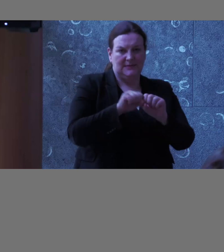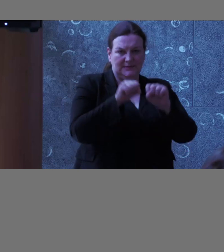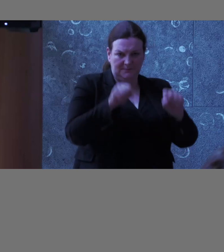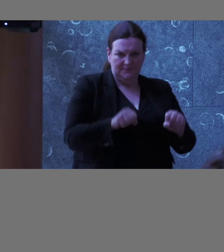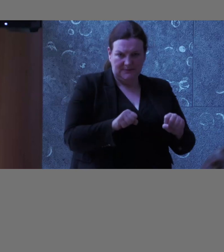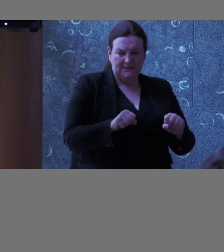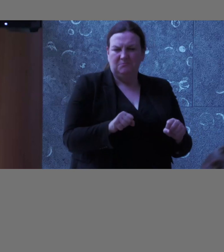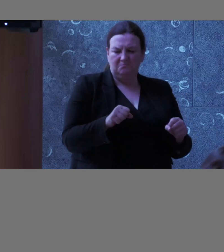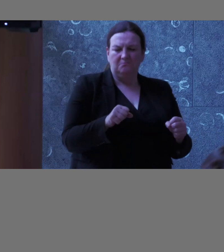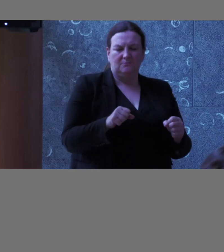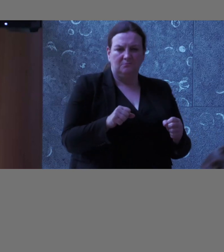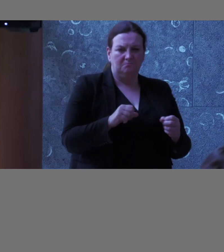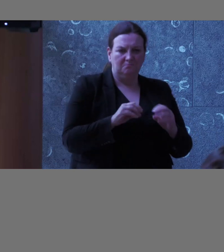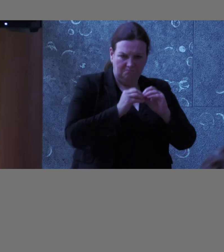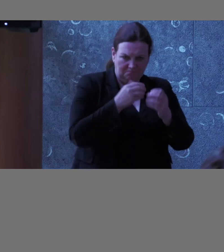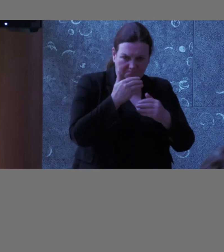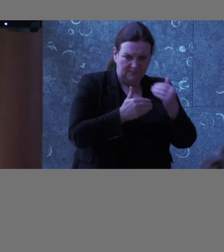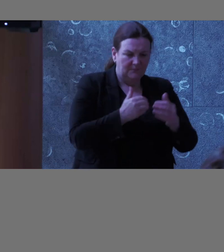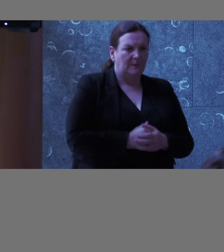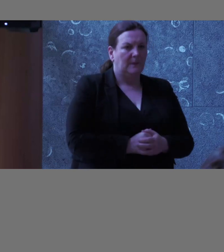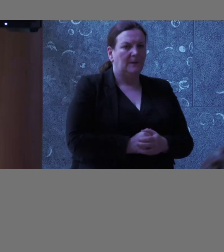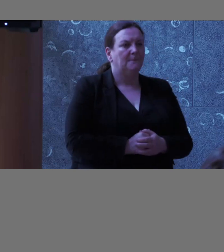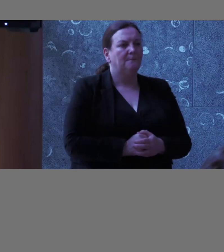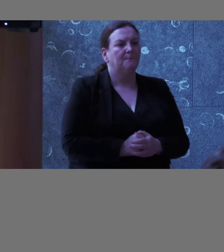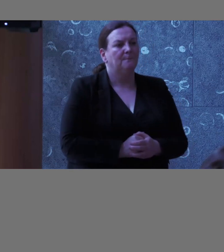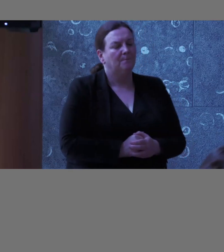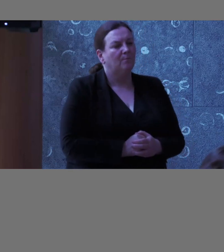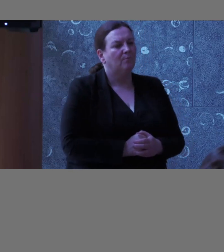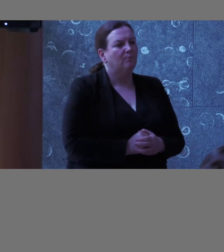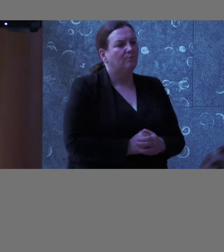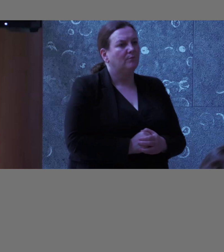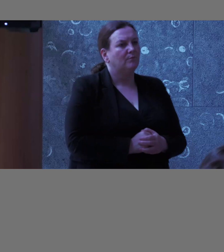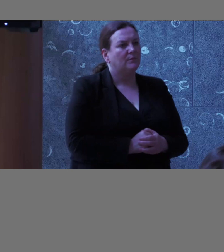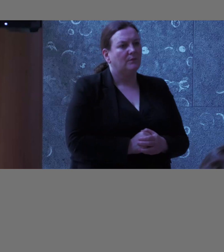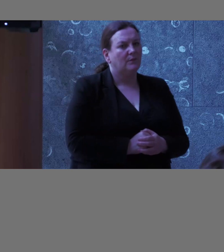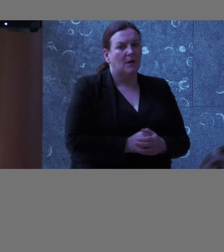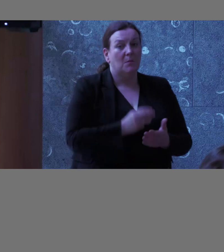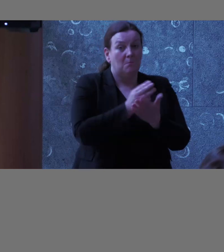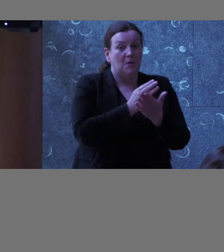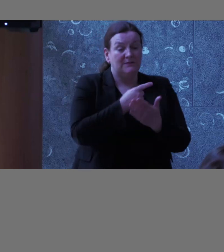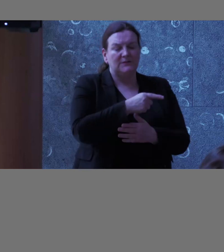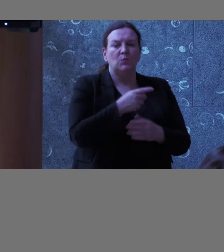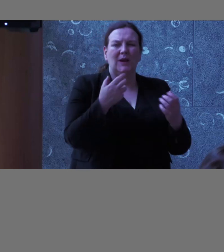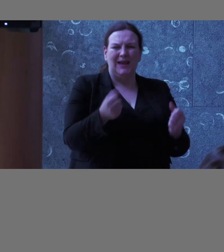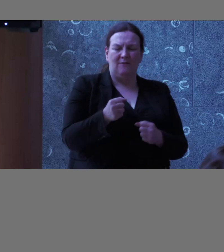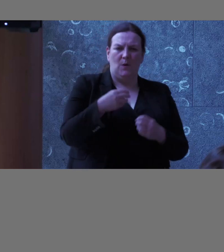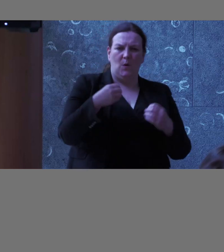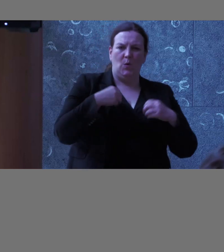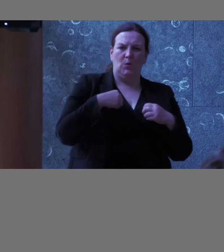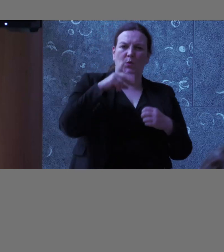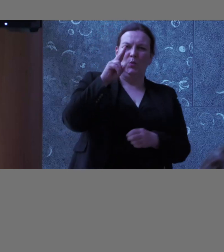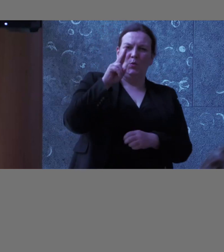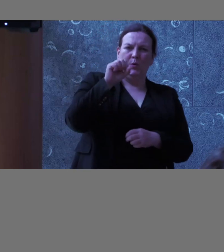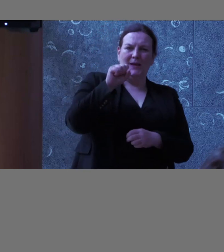and then, as part of this, I suppose, the key thing is that we have UX UI engineers, developers,